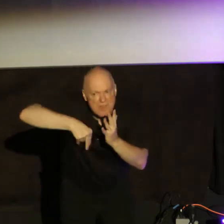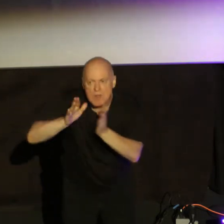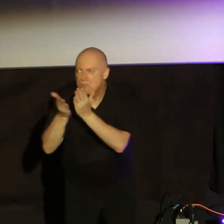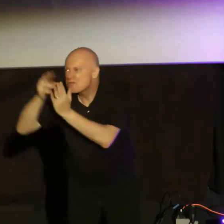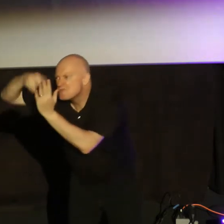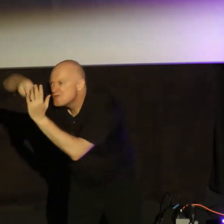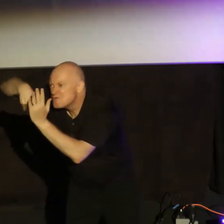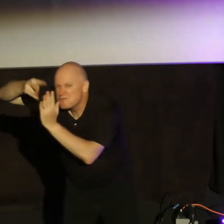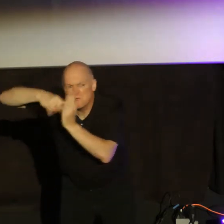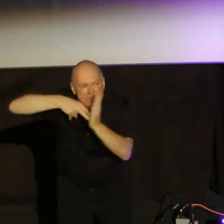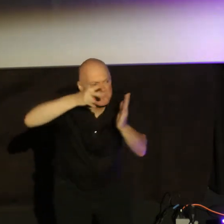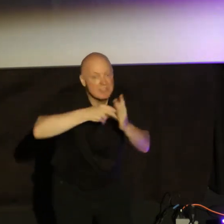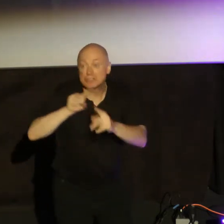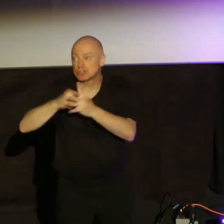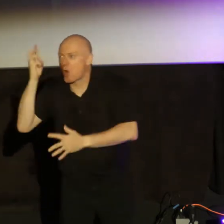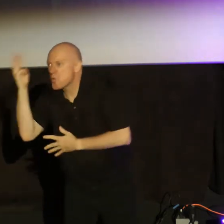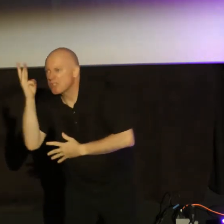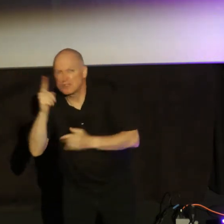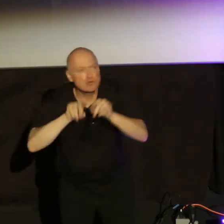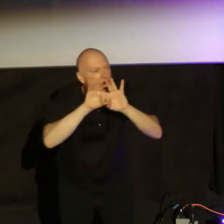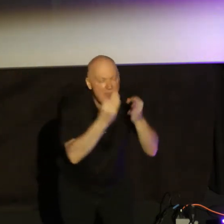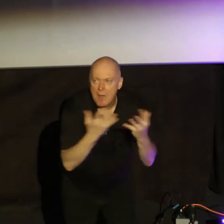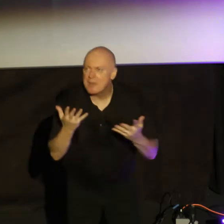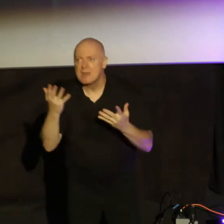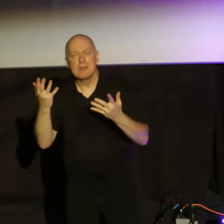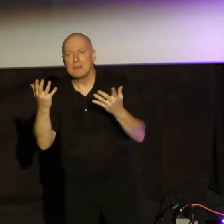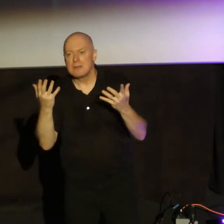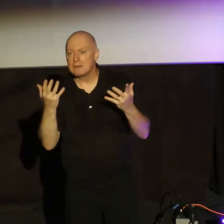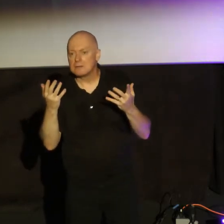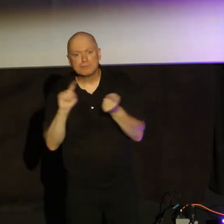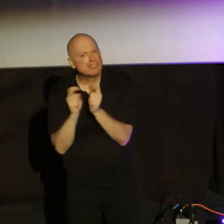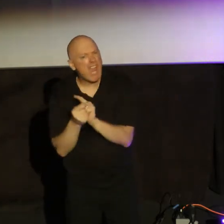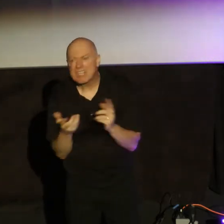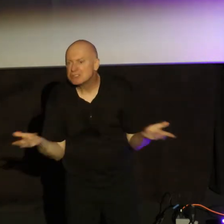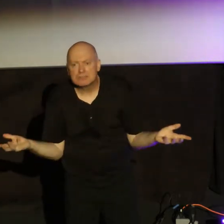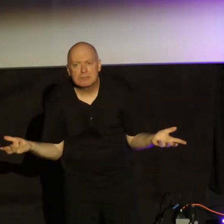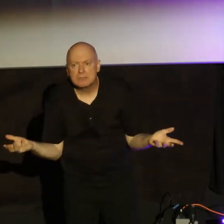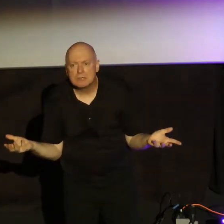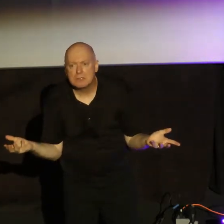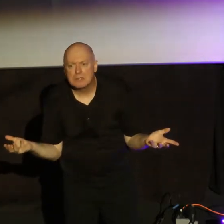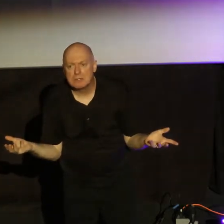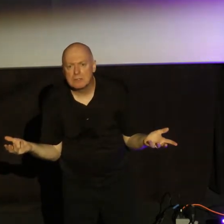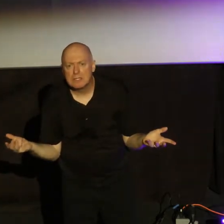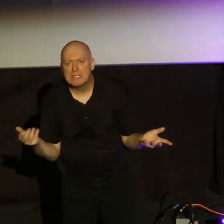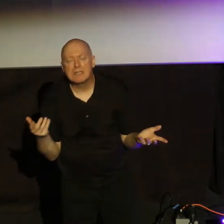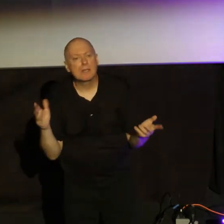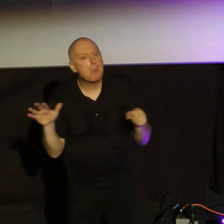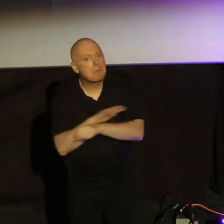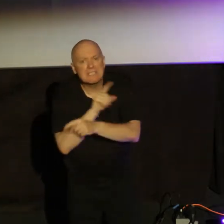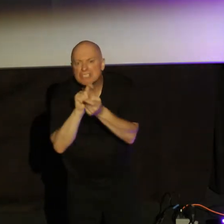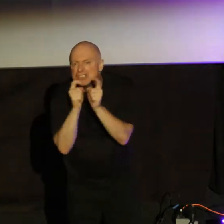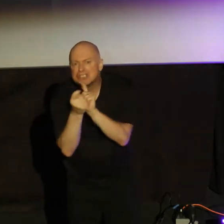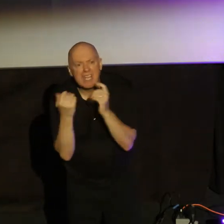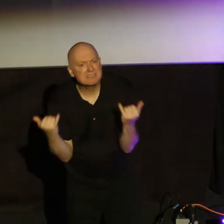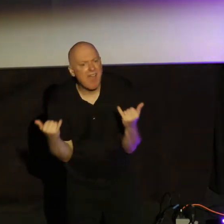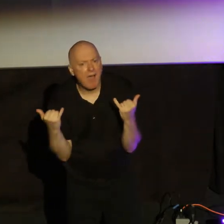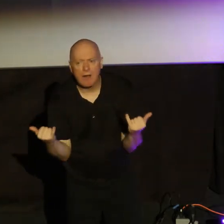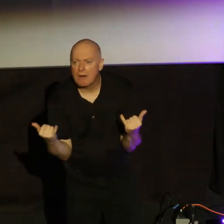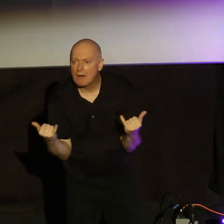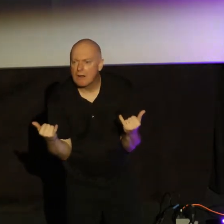crazy. He's witnessing to his family. He's absolutely changed. He's absolutely changed. And so the question